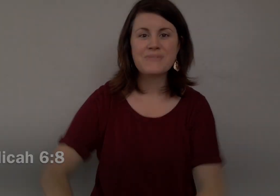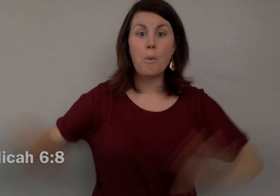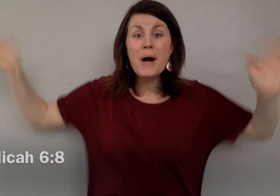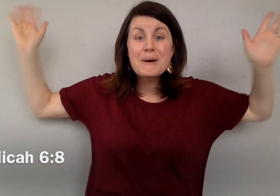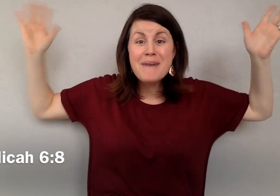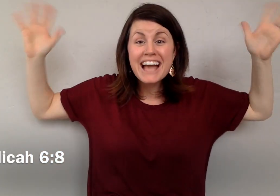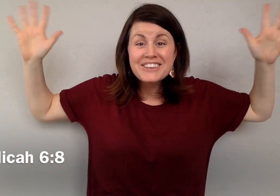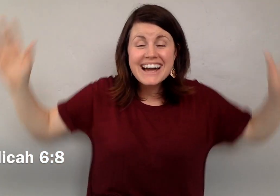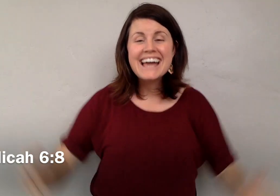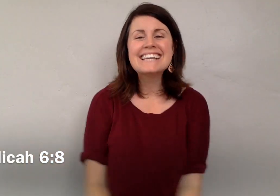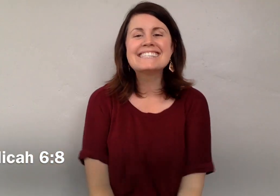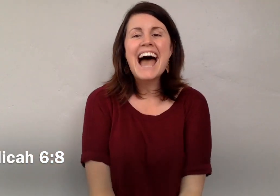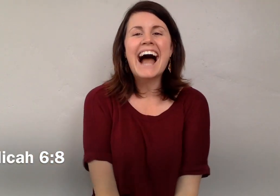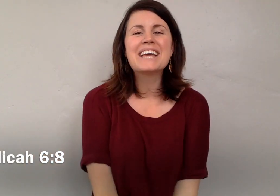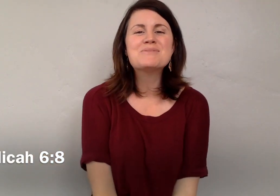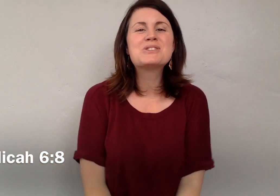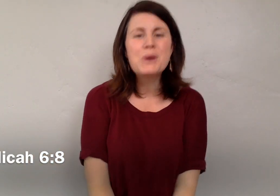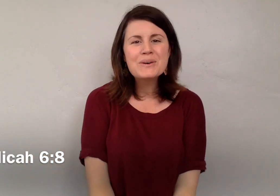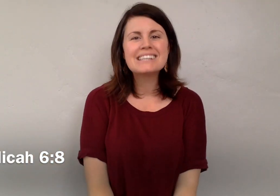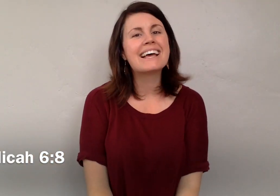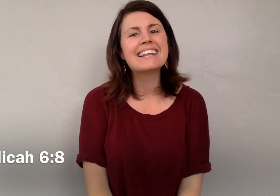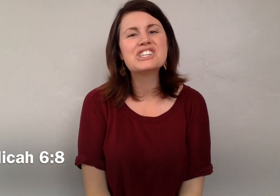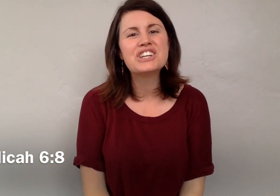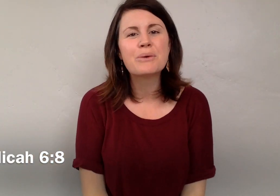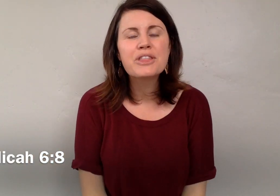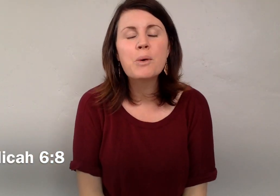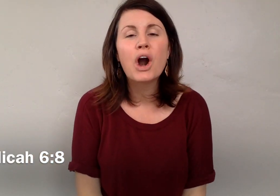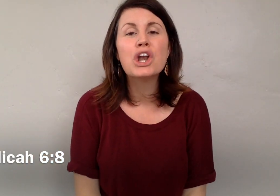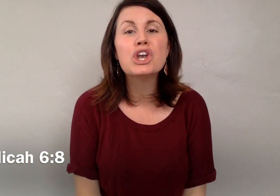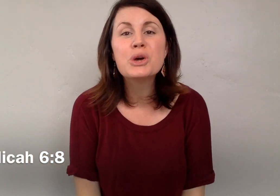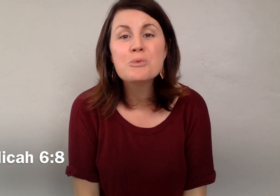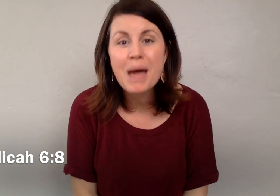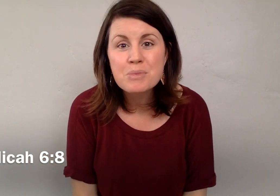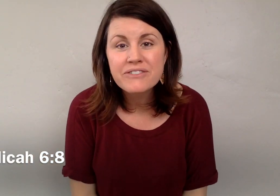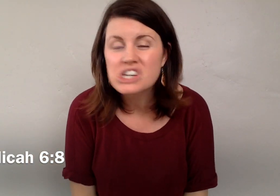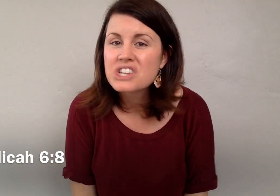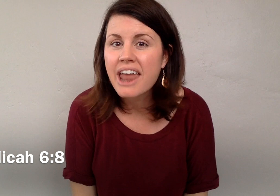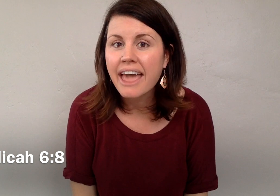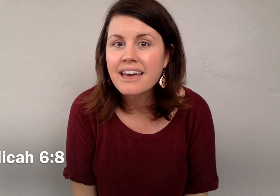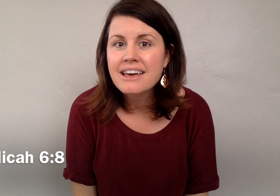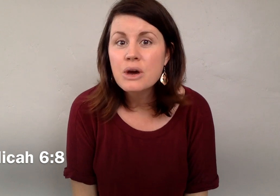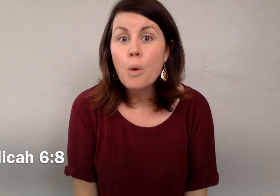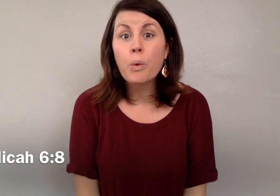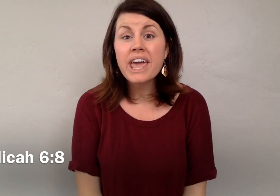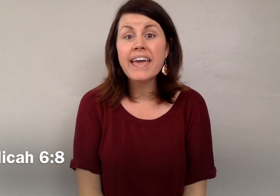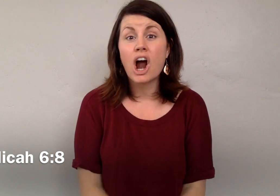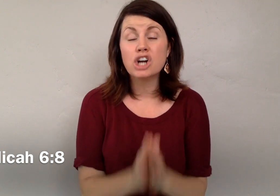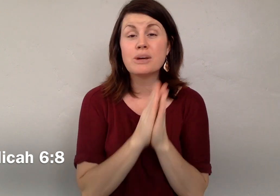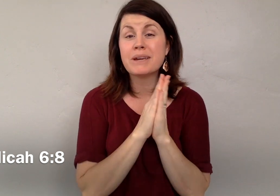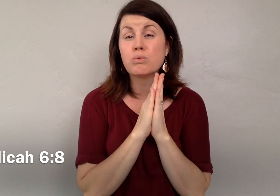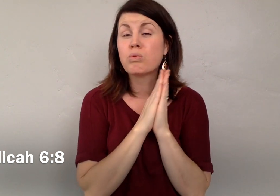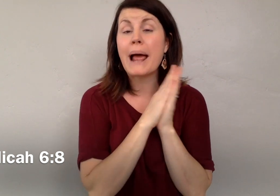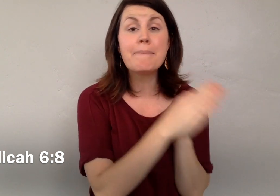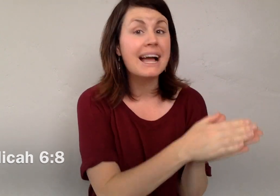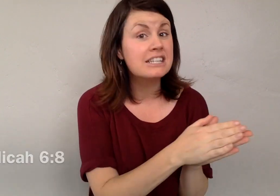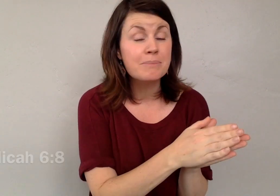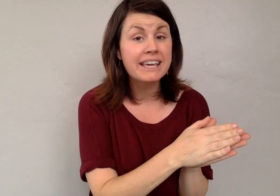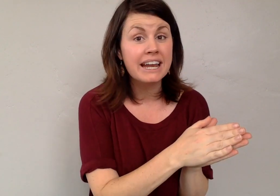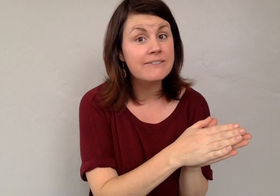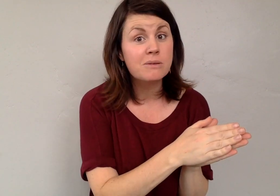Welcome back, you guys. I am so excited to share with you our new memory verse today. We are jumping right back to the beginning of the